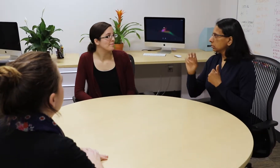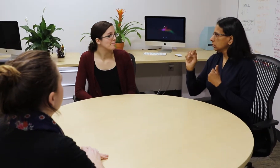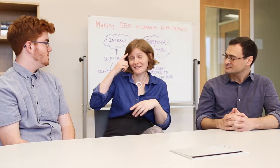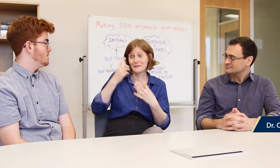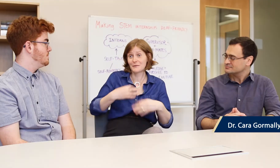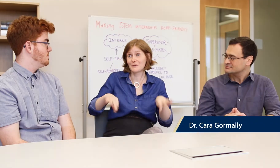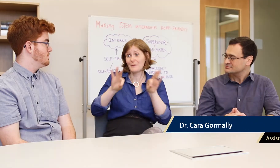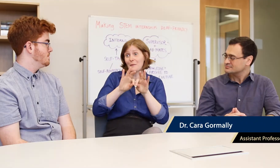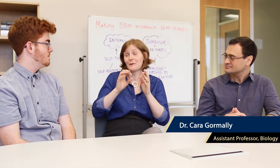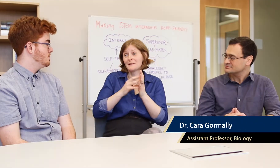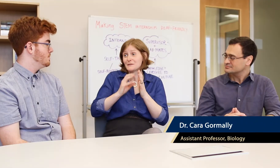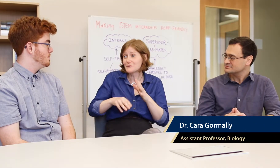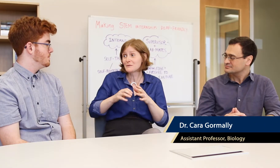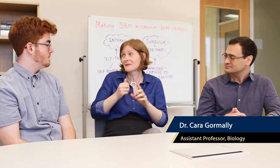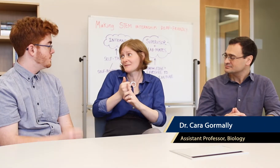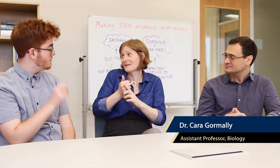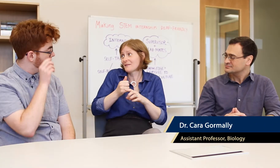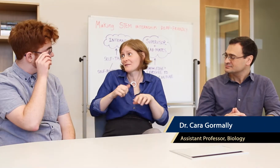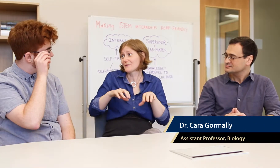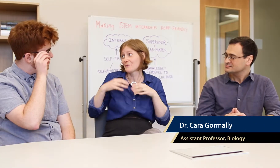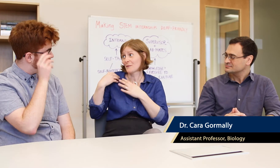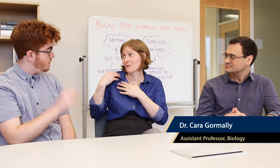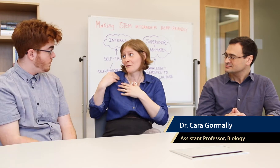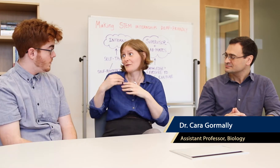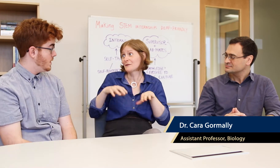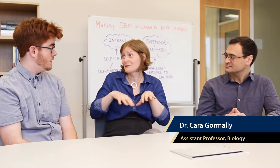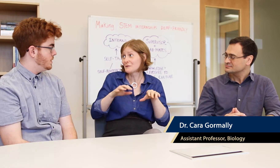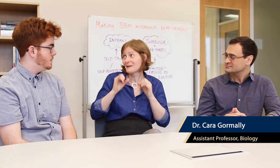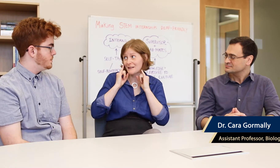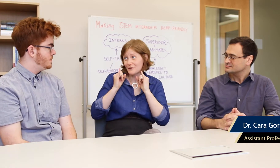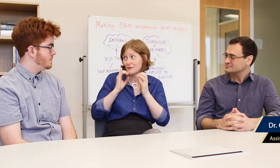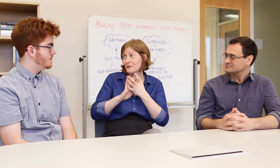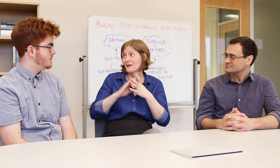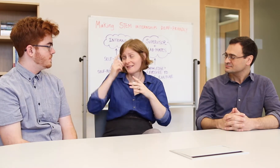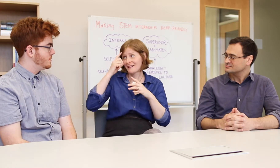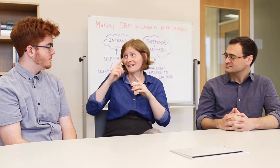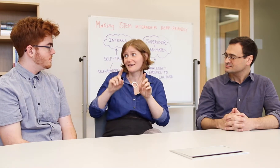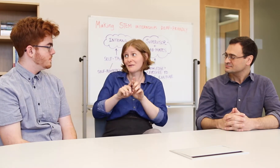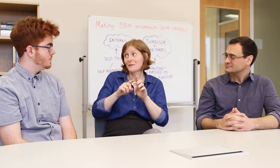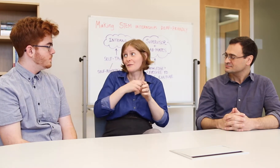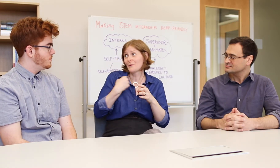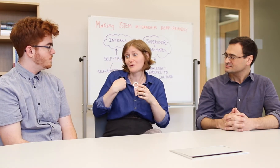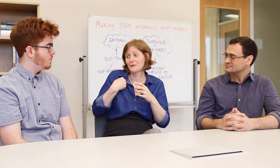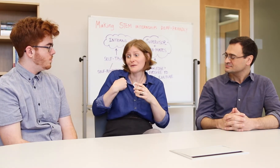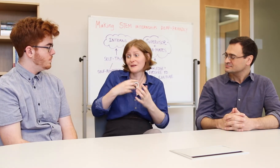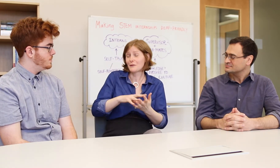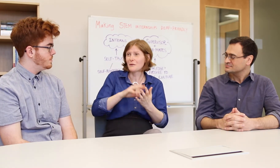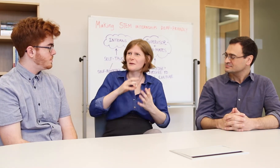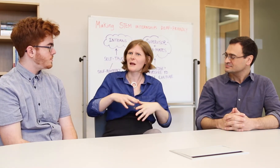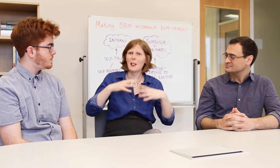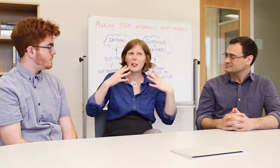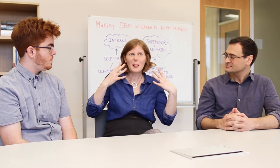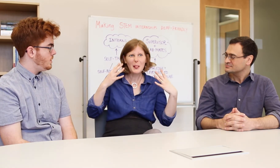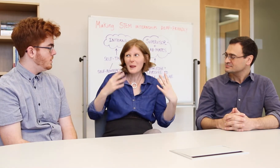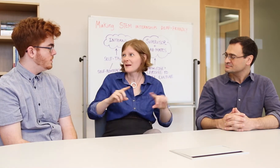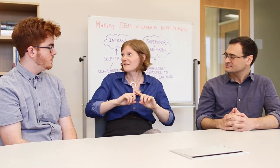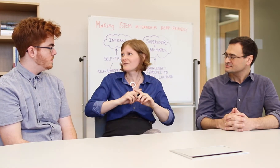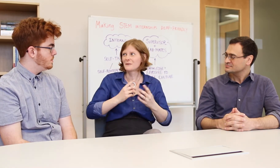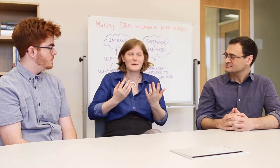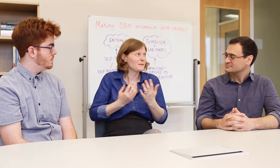I think it's really important that students themselves are responsible for doing the interviews. Also, we learned a lot of new information